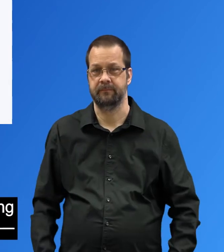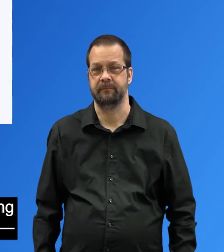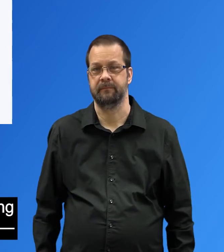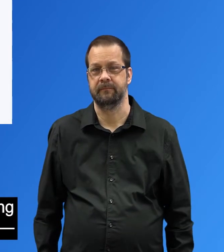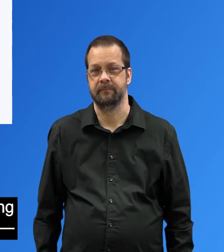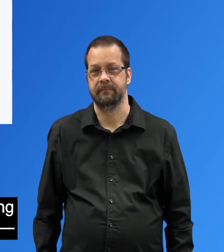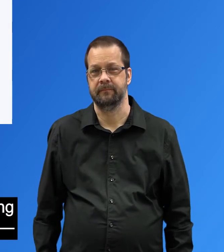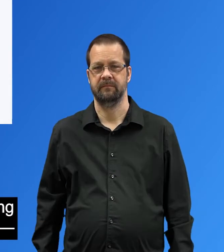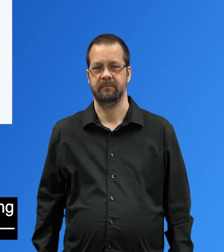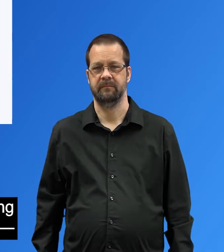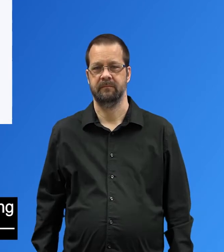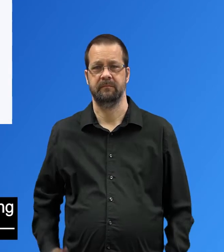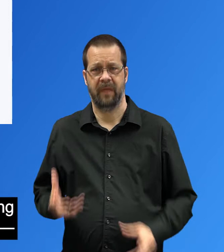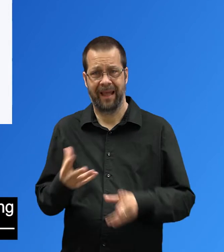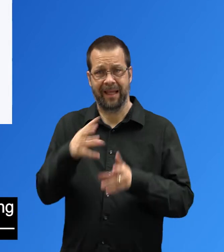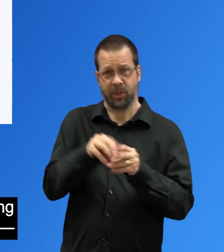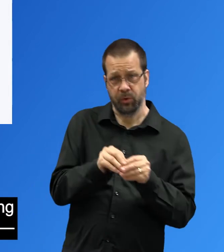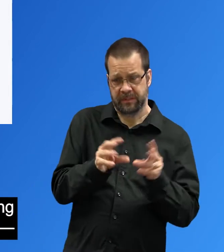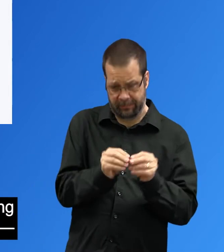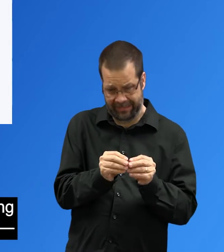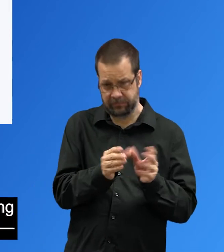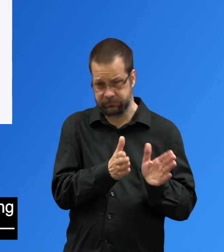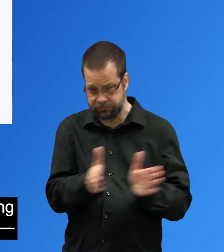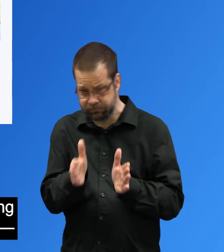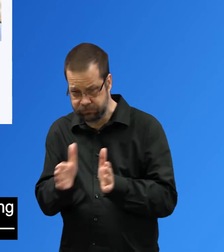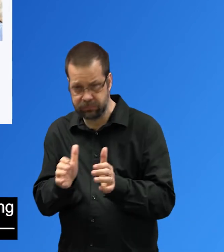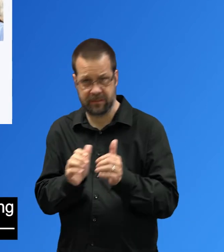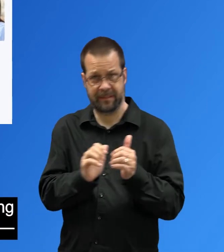Tips to keep in mind regarding inclusion during the meeting